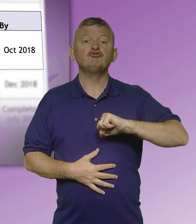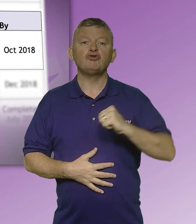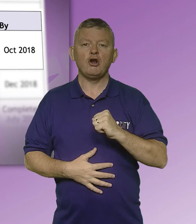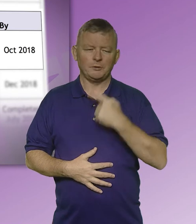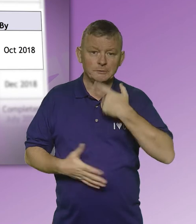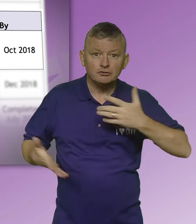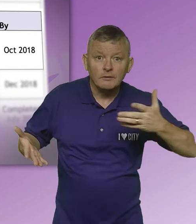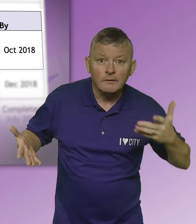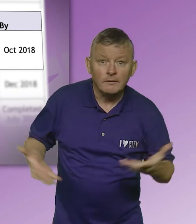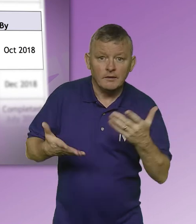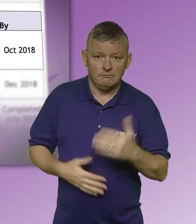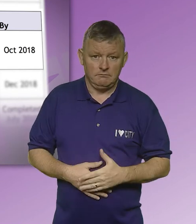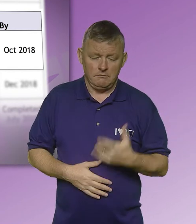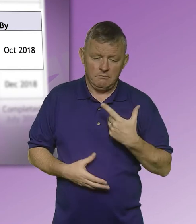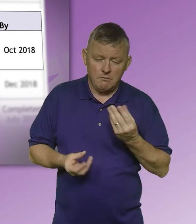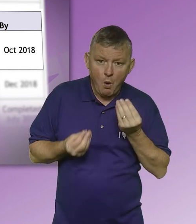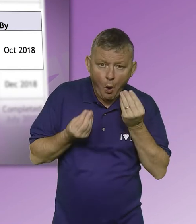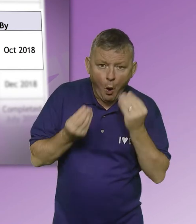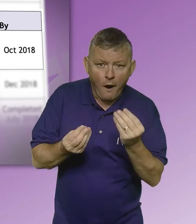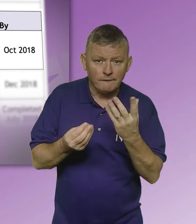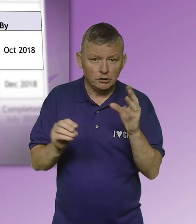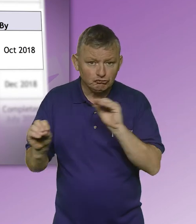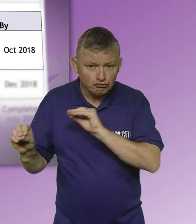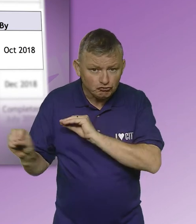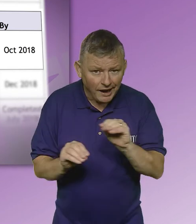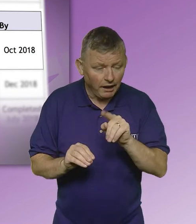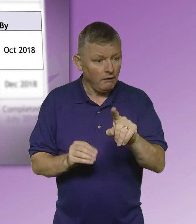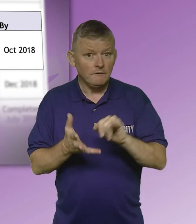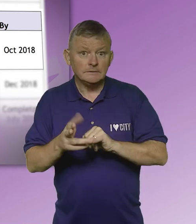-bsl and offer training for frontline staff in its use.